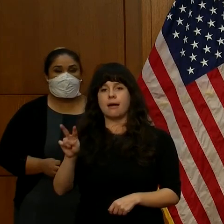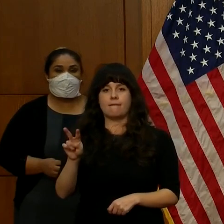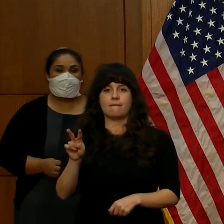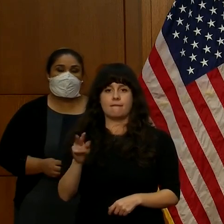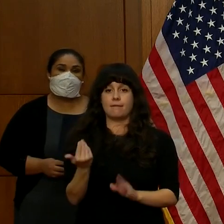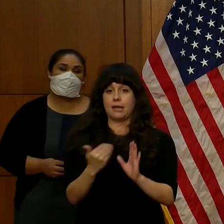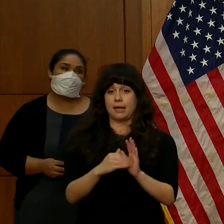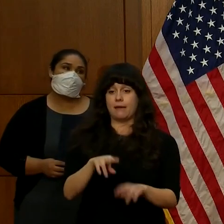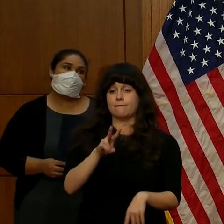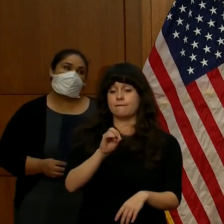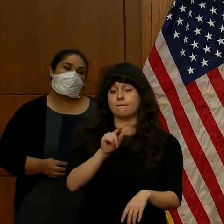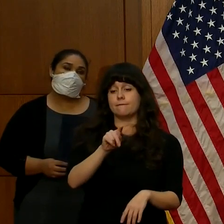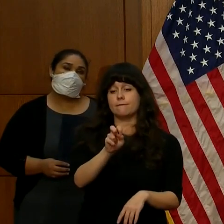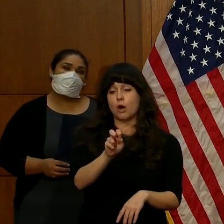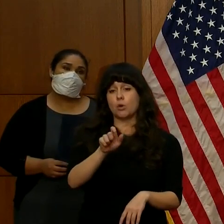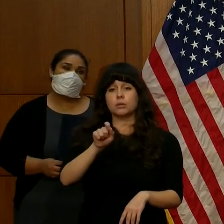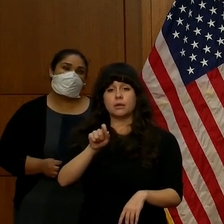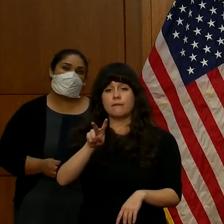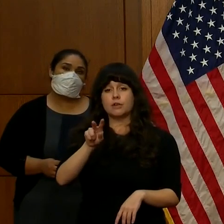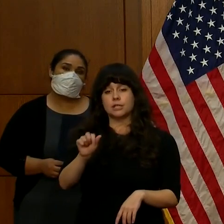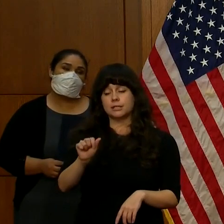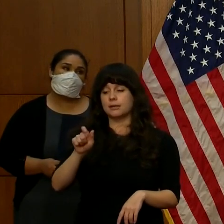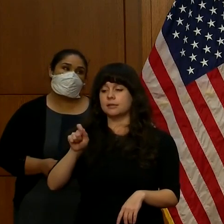.virginia.gov.